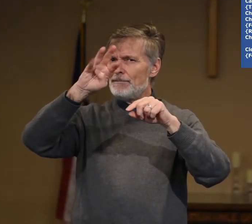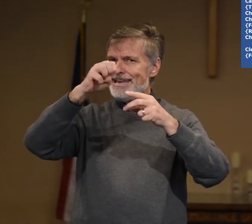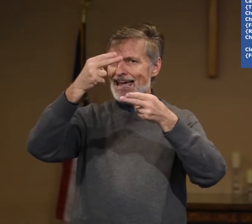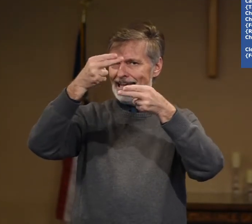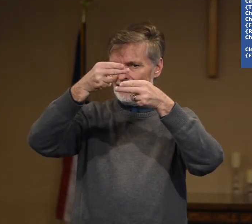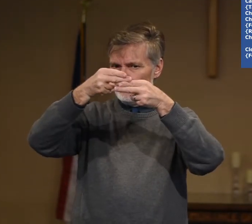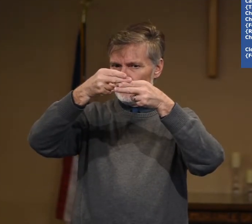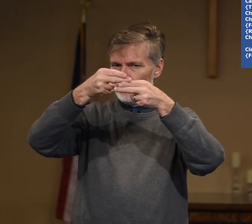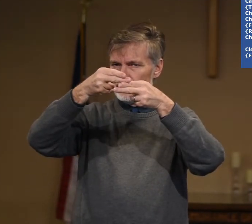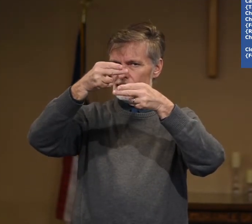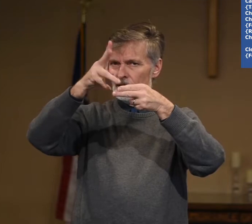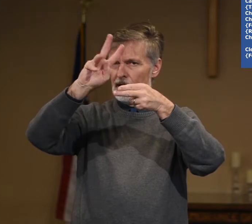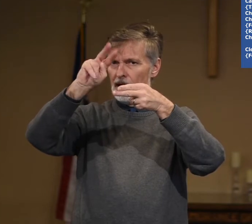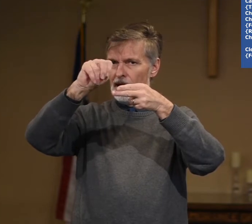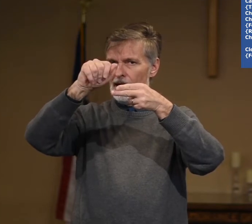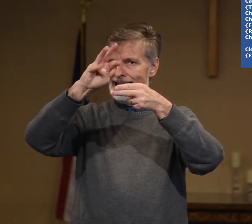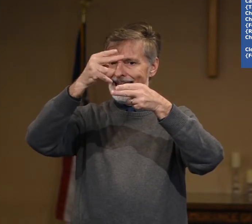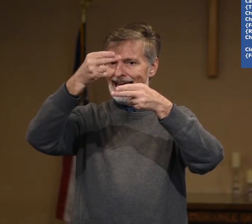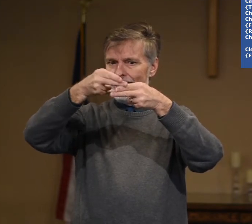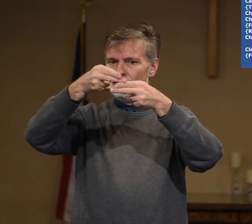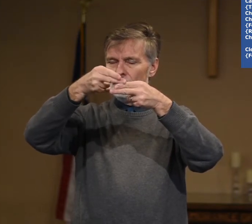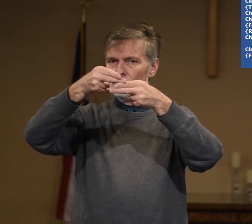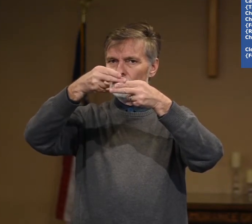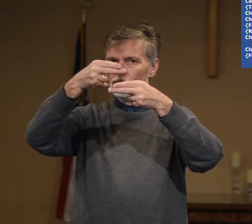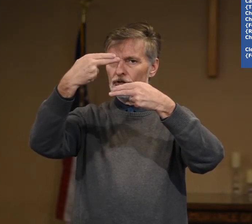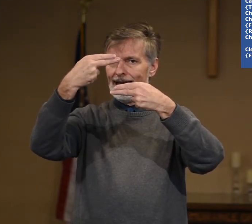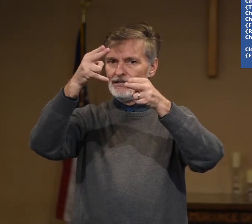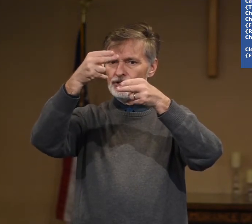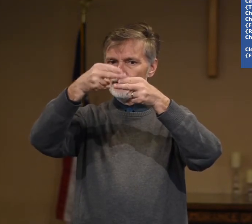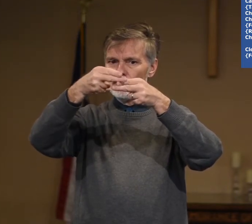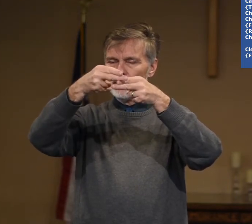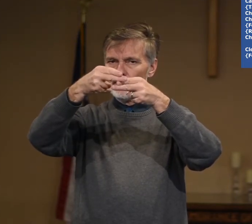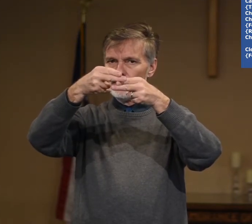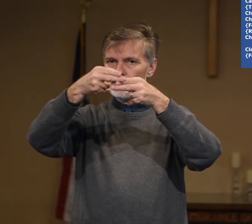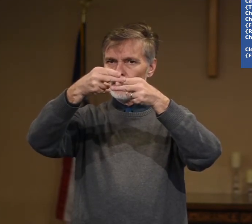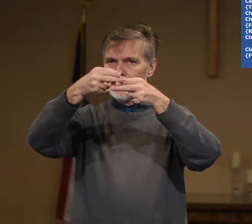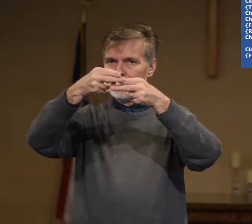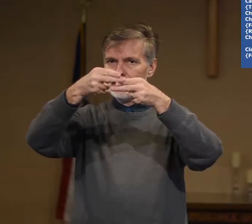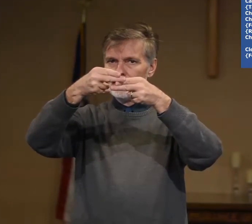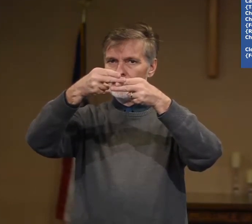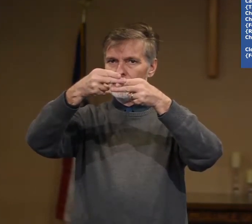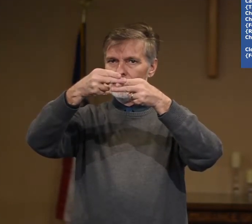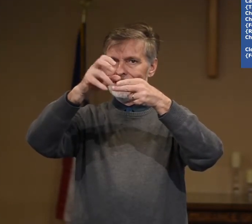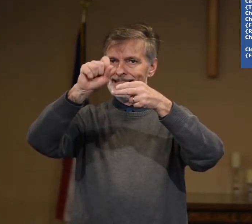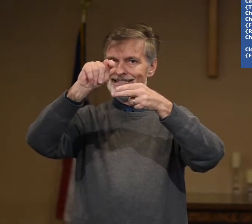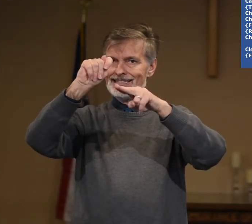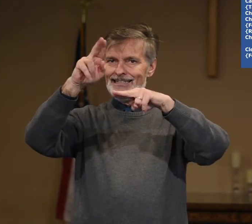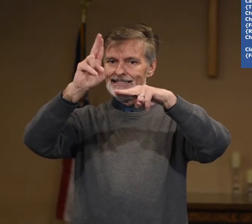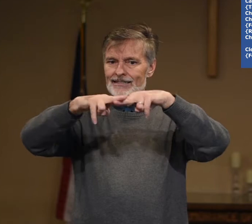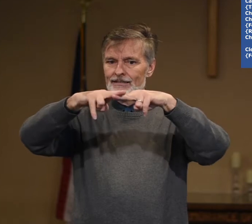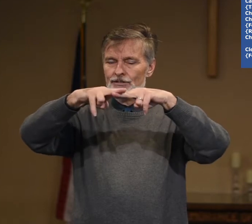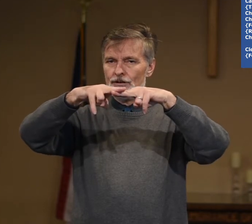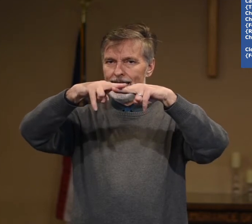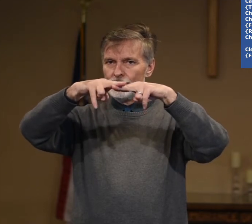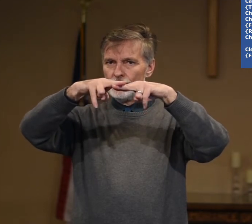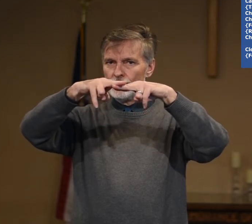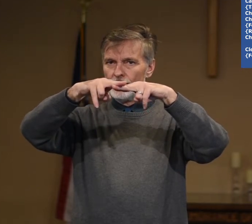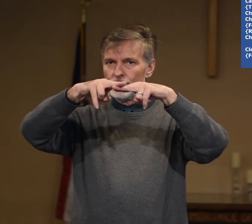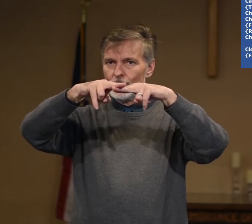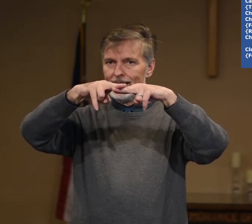name. Notice. Name, your H's are this way. In sit, your H's are this way.